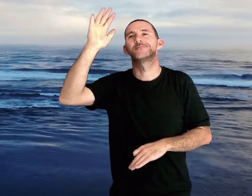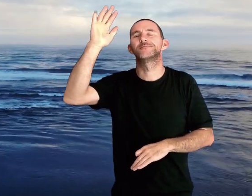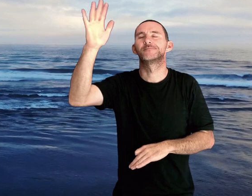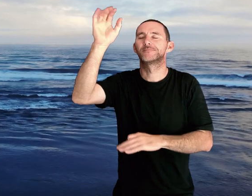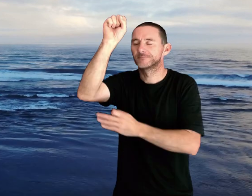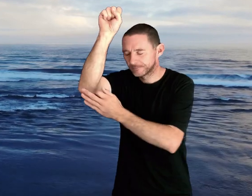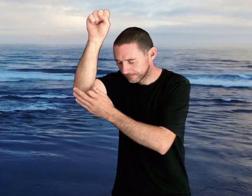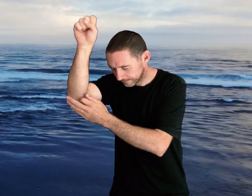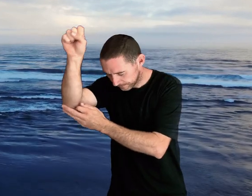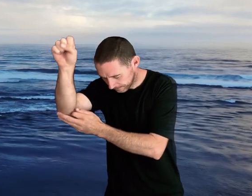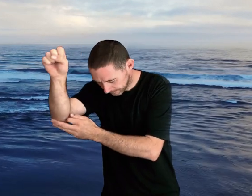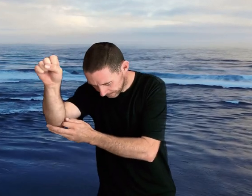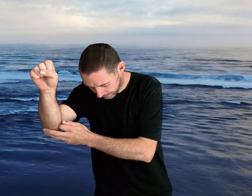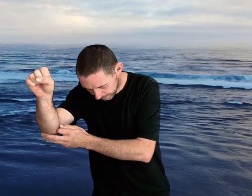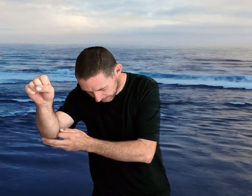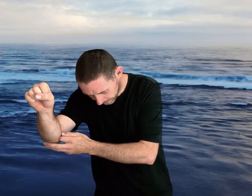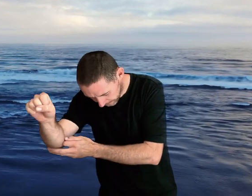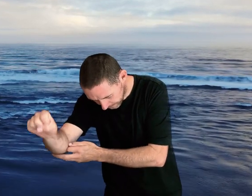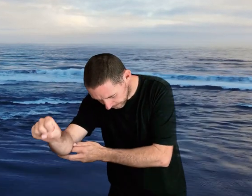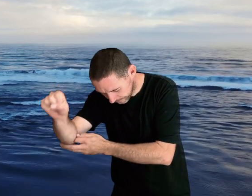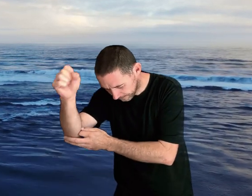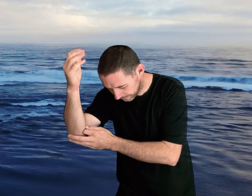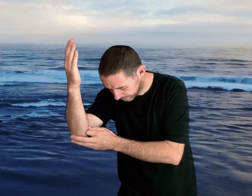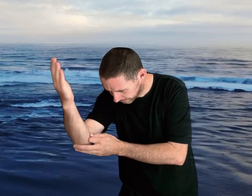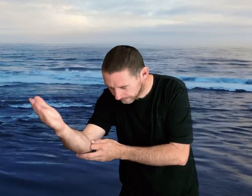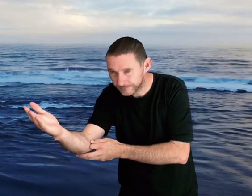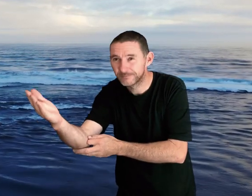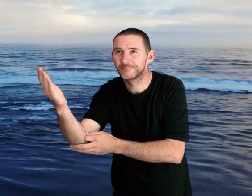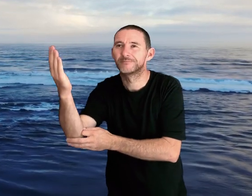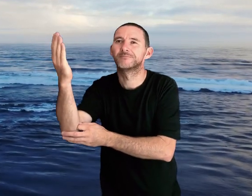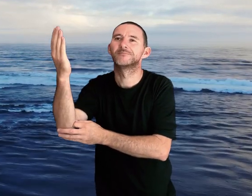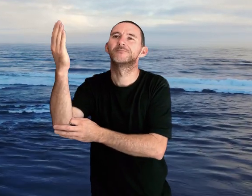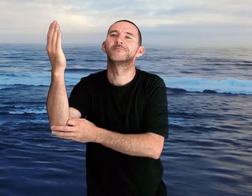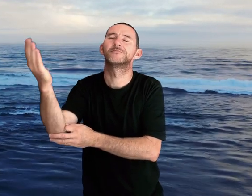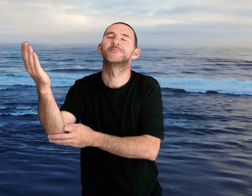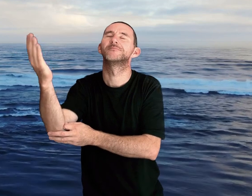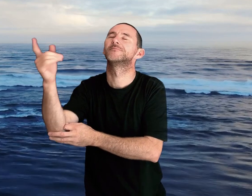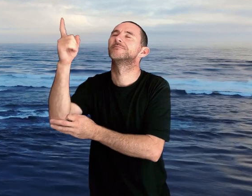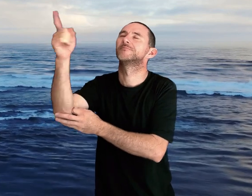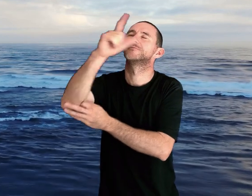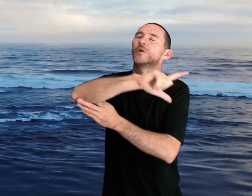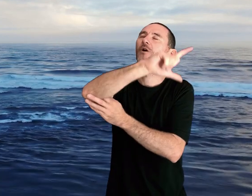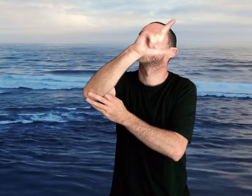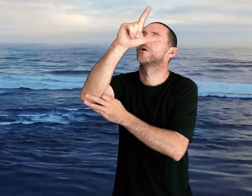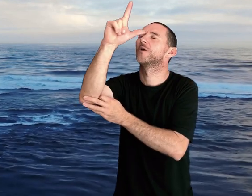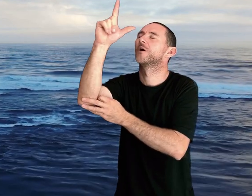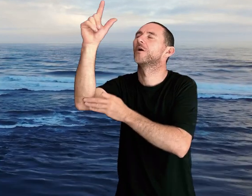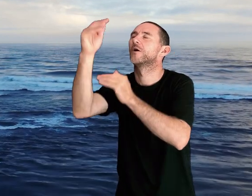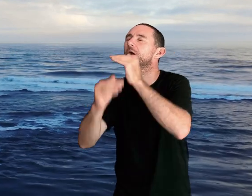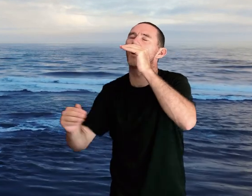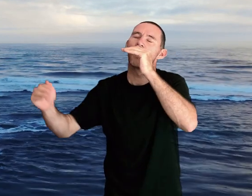Bow down before Him For He is